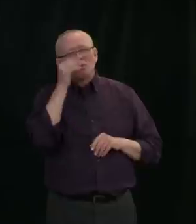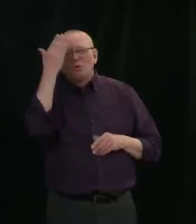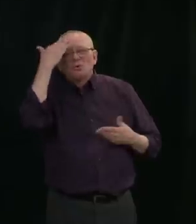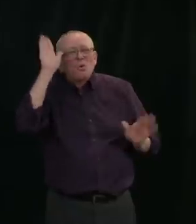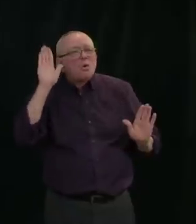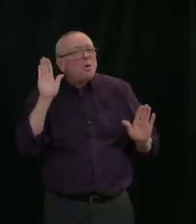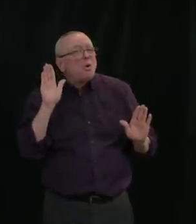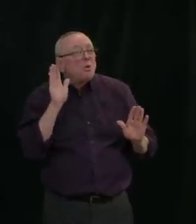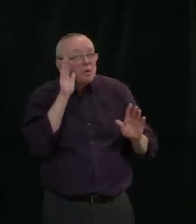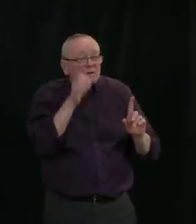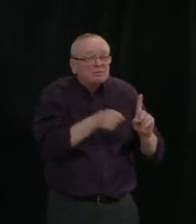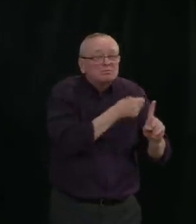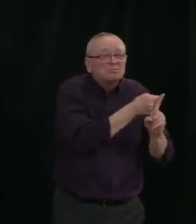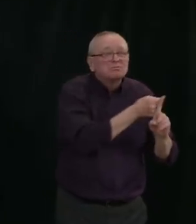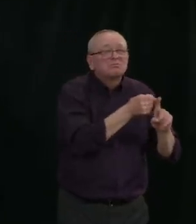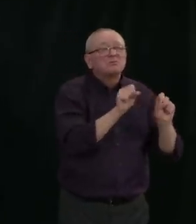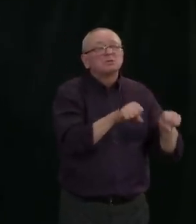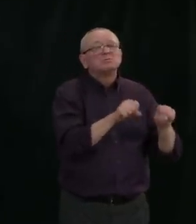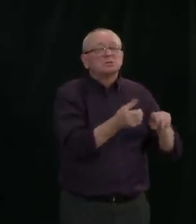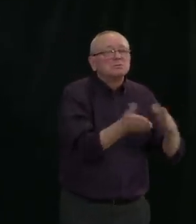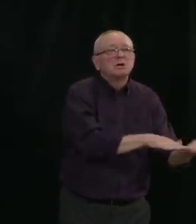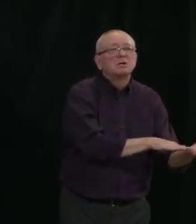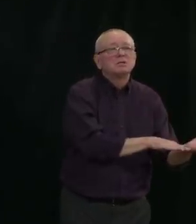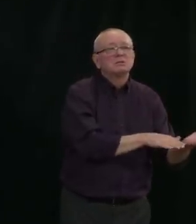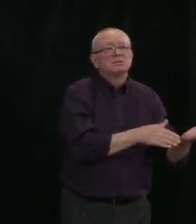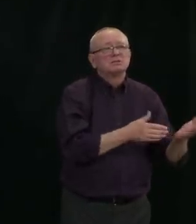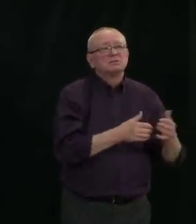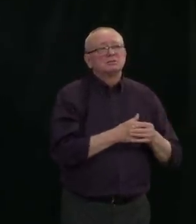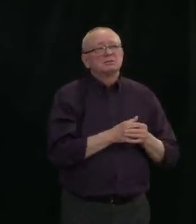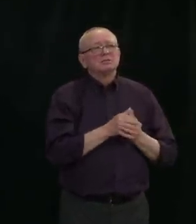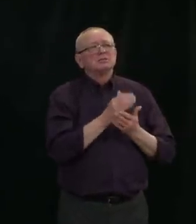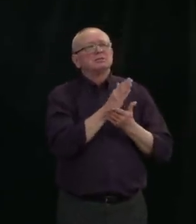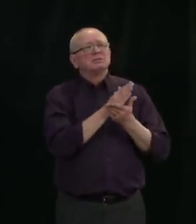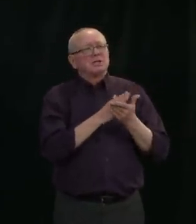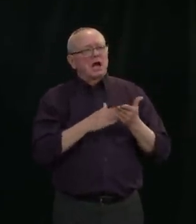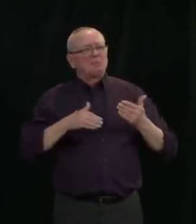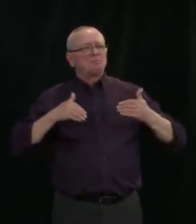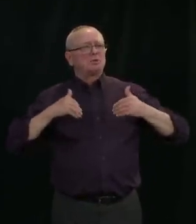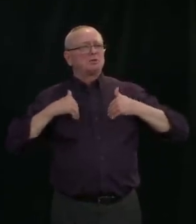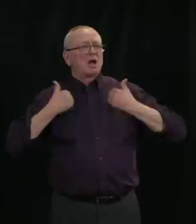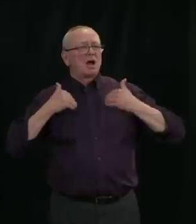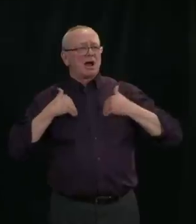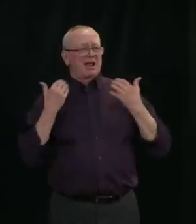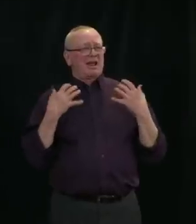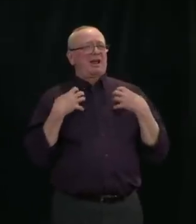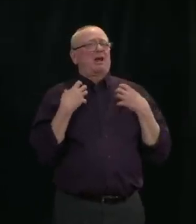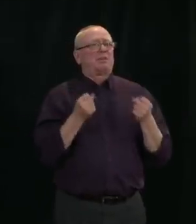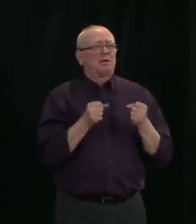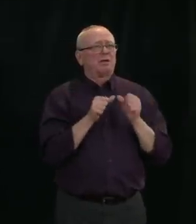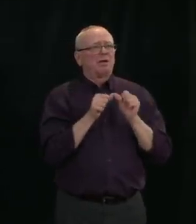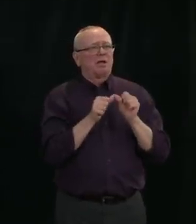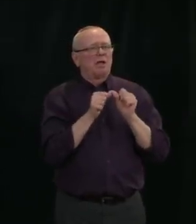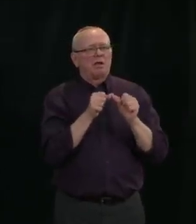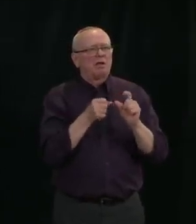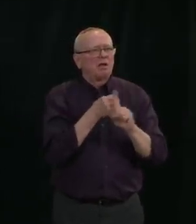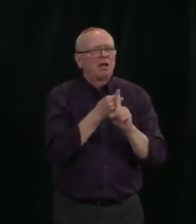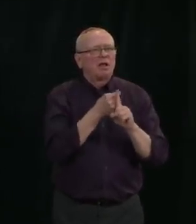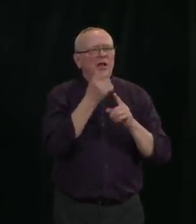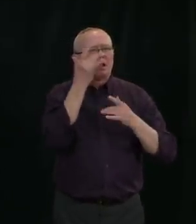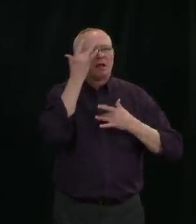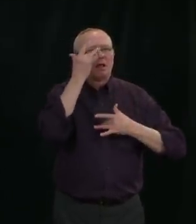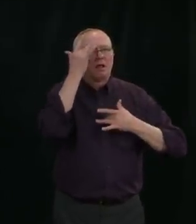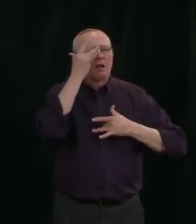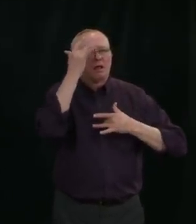people who are young and healthy will go on to have severe disease and even die. So until we have more information